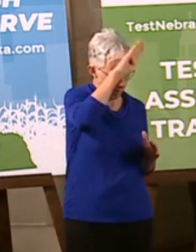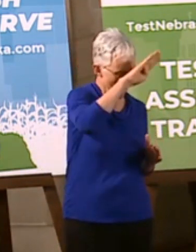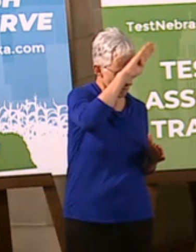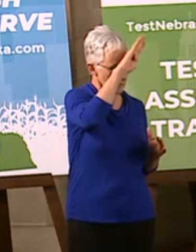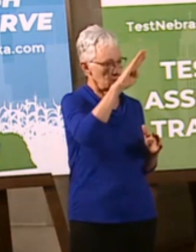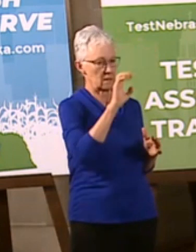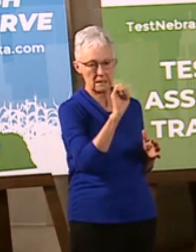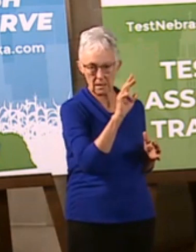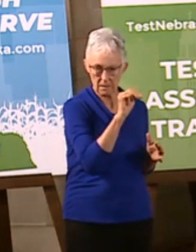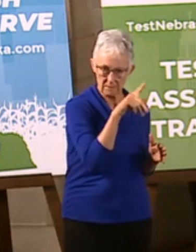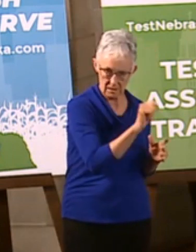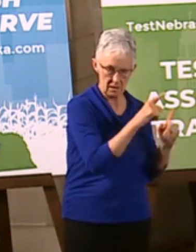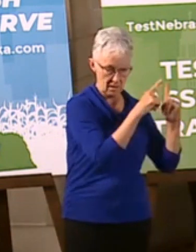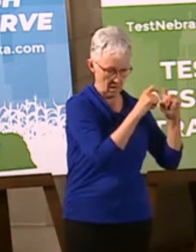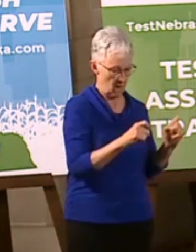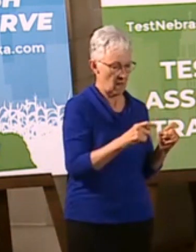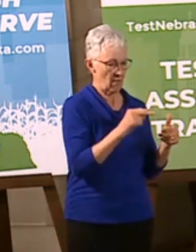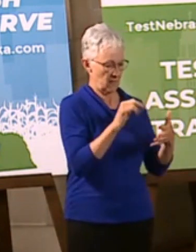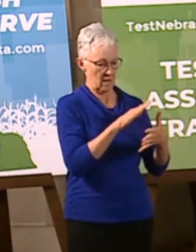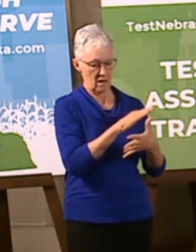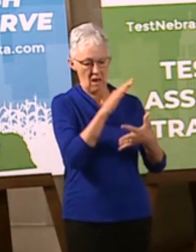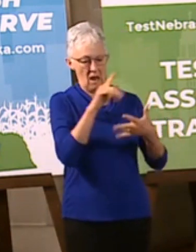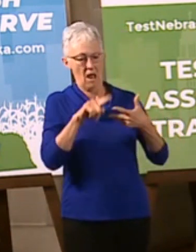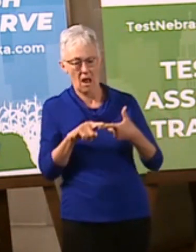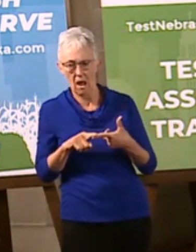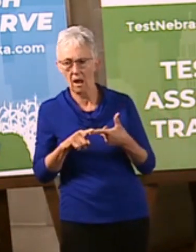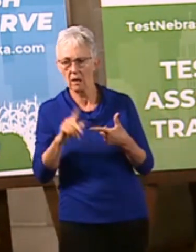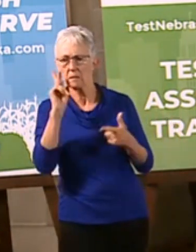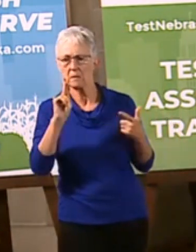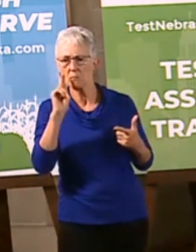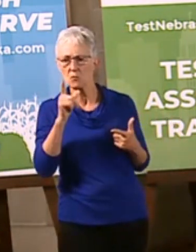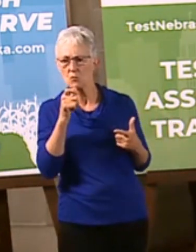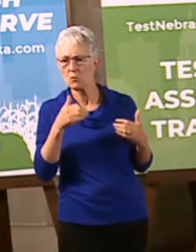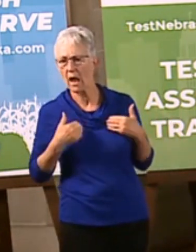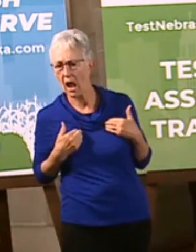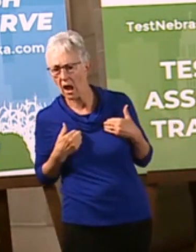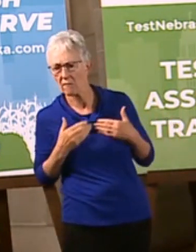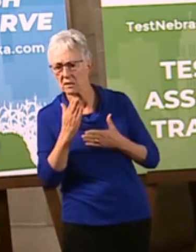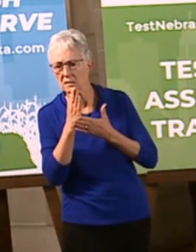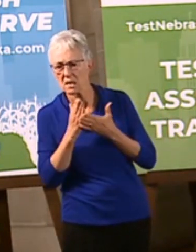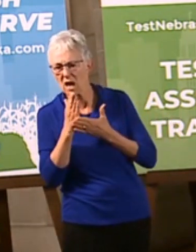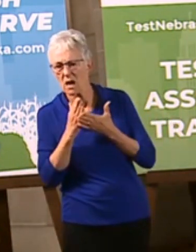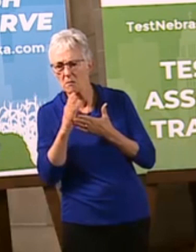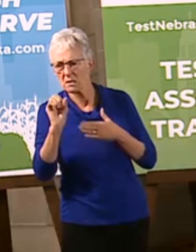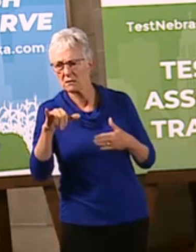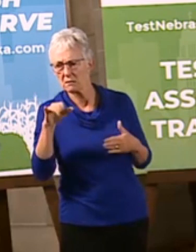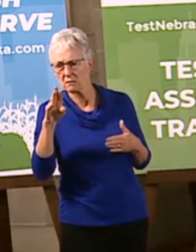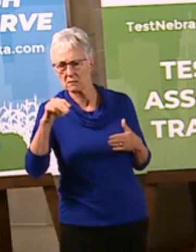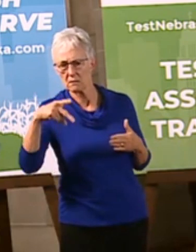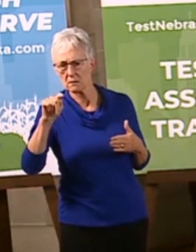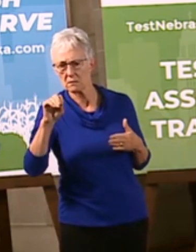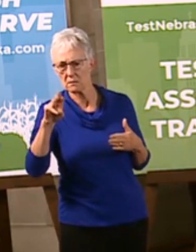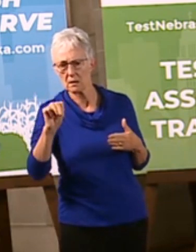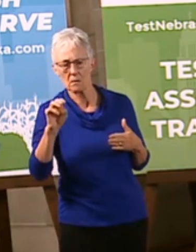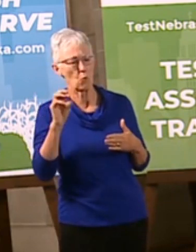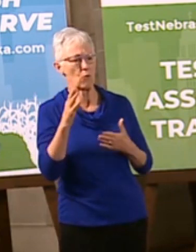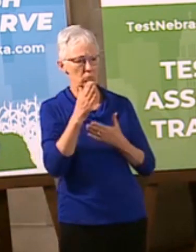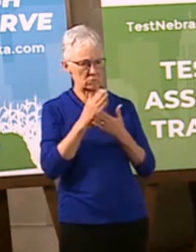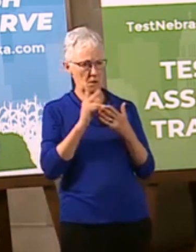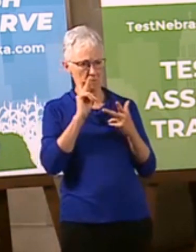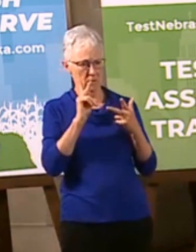folks we'll be taking that down to people who maybe just have a few symptoms or one symptom and then maybe people who are completely asymmetric